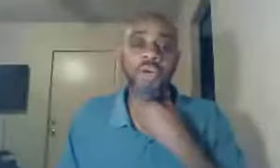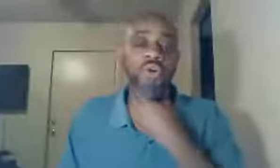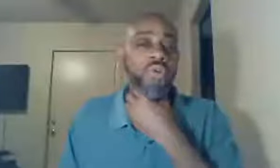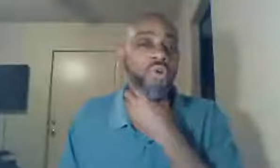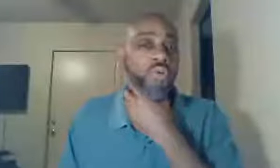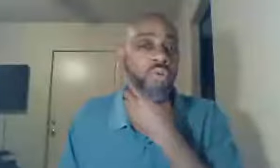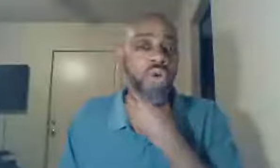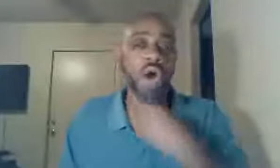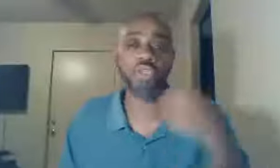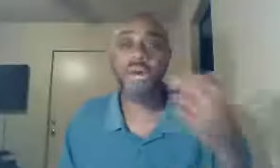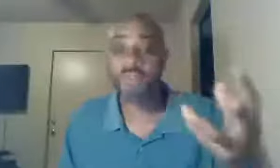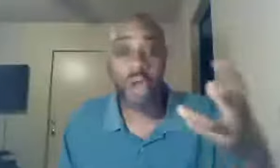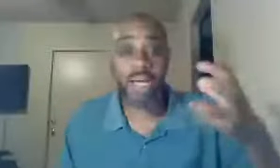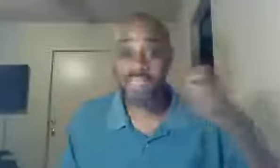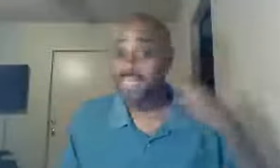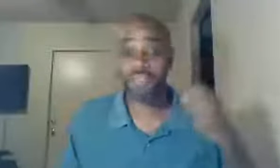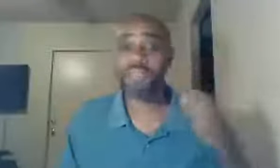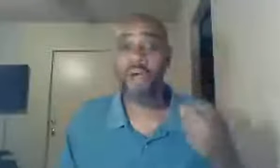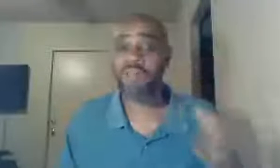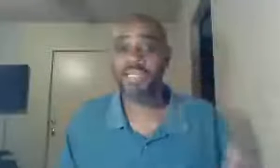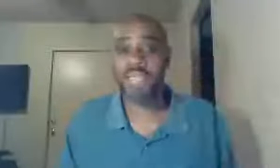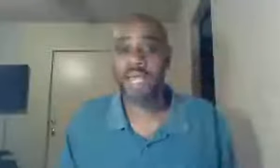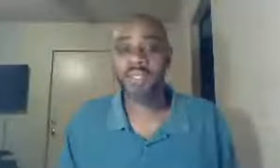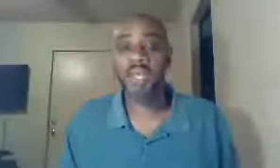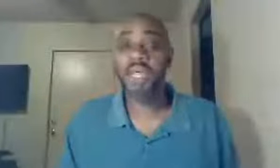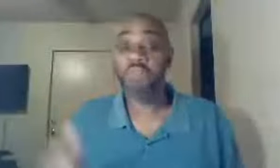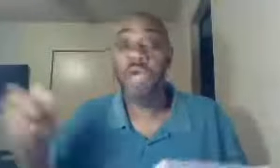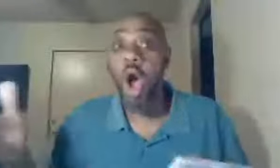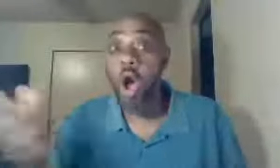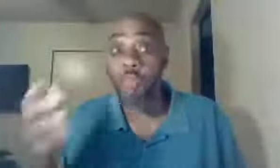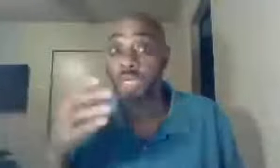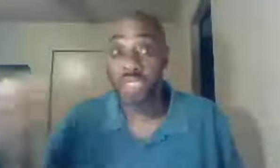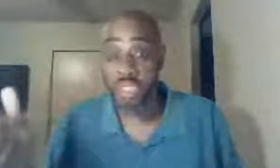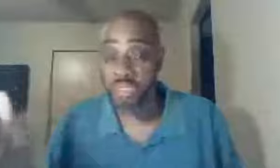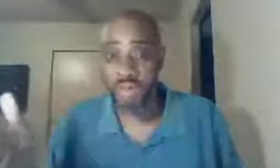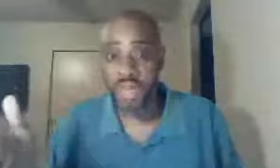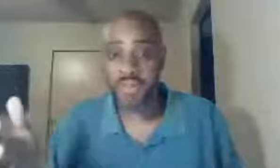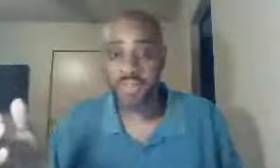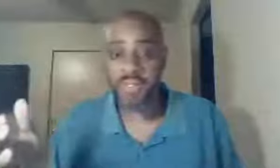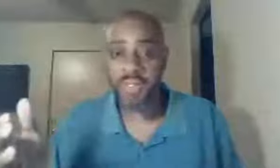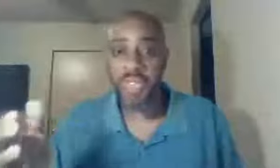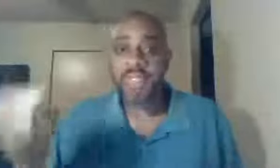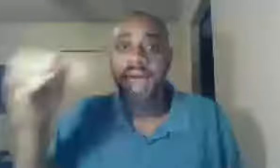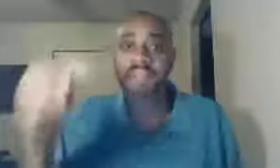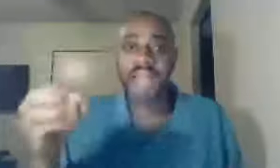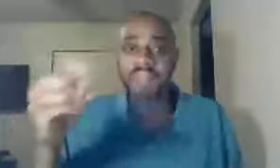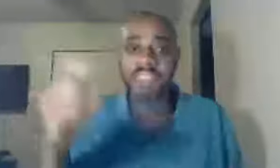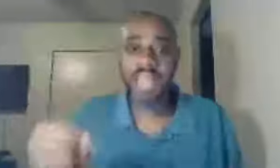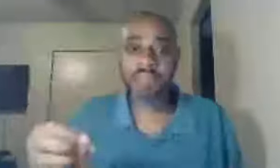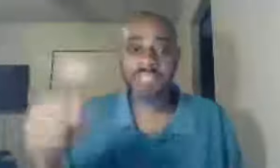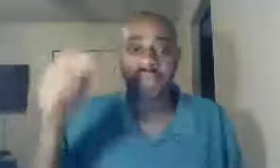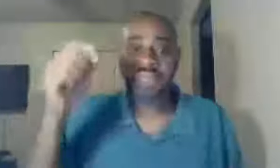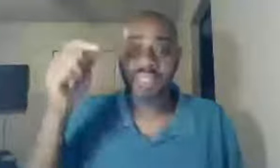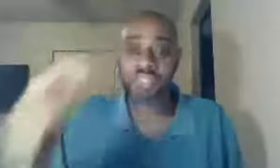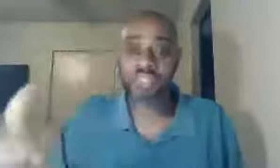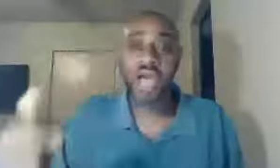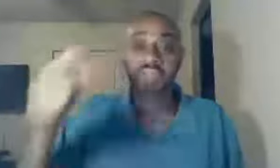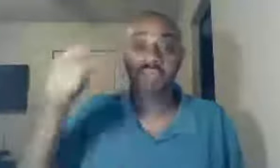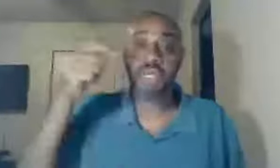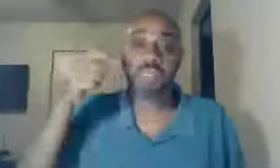who called you out of darkness, into the marvelous light, because we all preach Jesus Christ, now that I've established that, that this is God's will, that